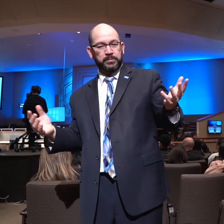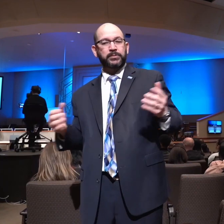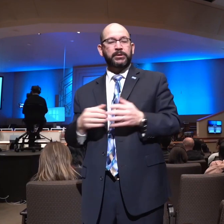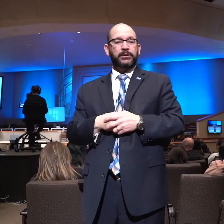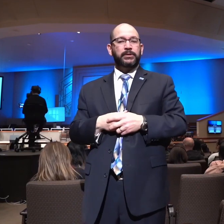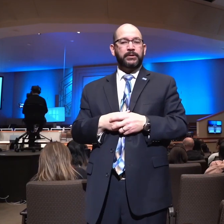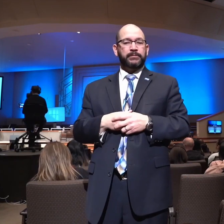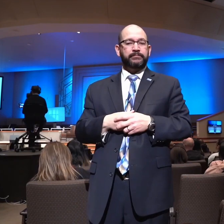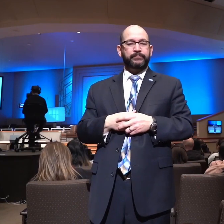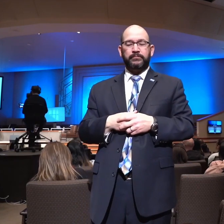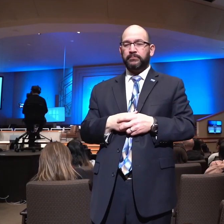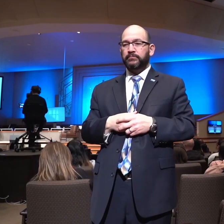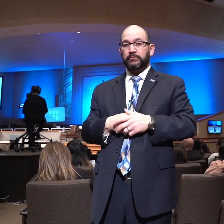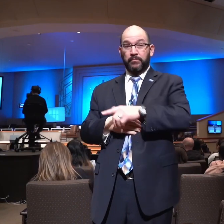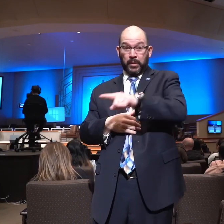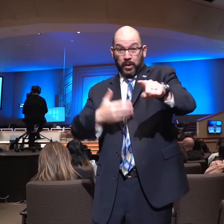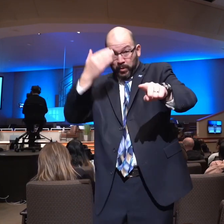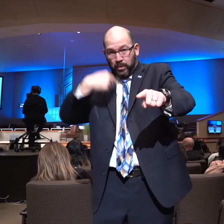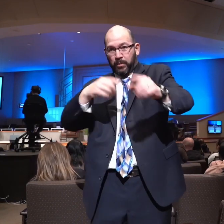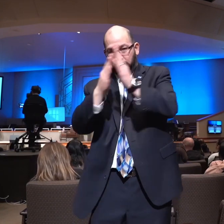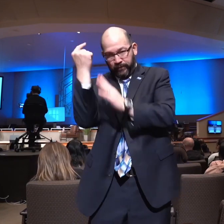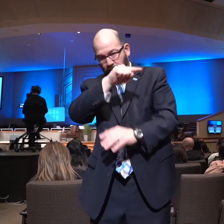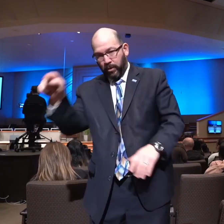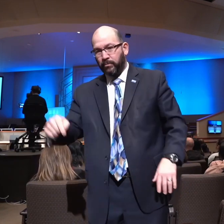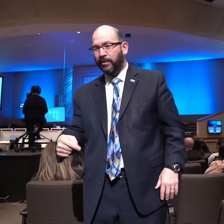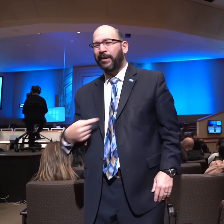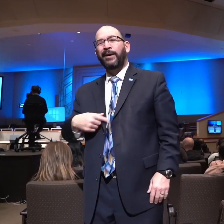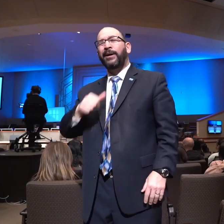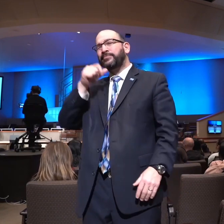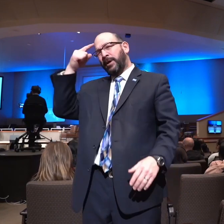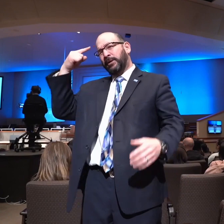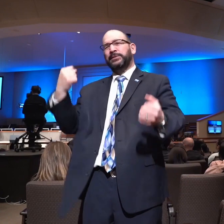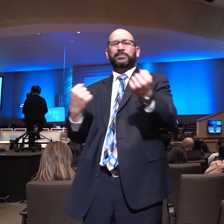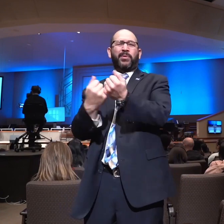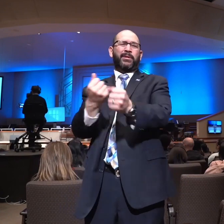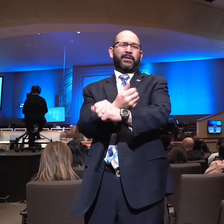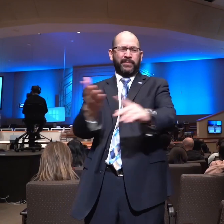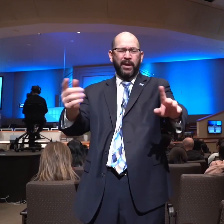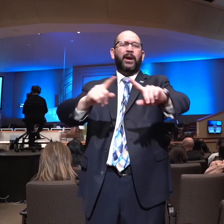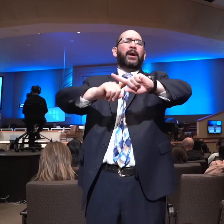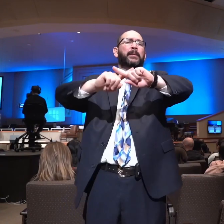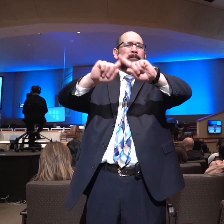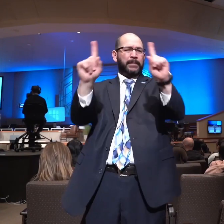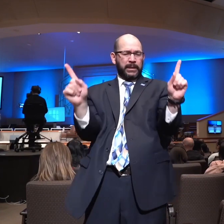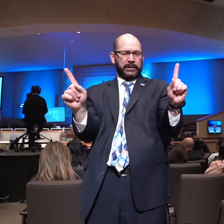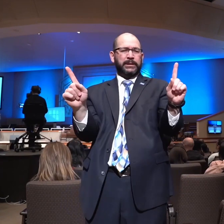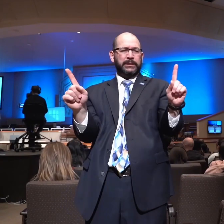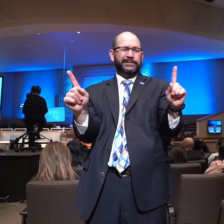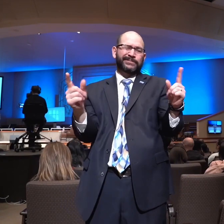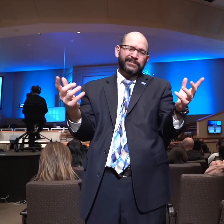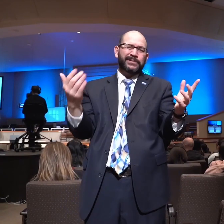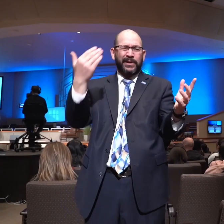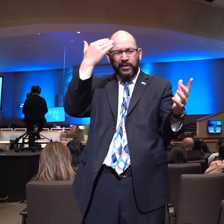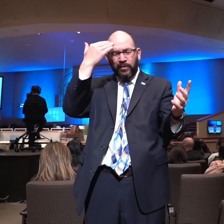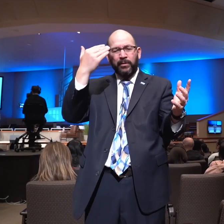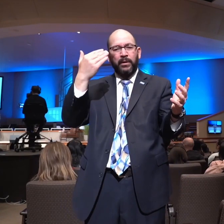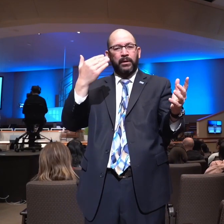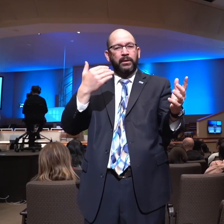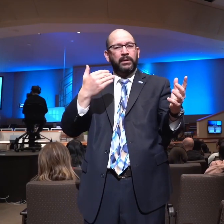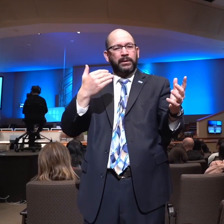You say, well, you don't always agree with everything so and so does. No, I don't always agree with everything every politician does. But I can pray for them.